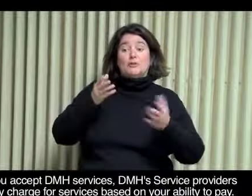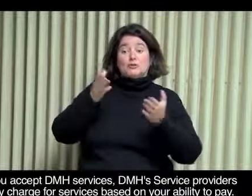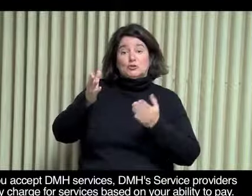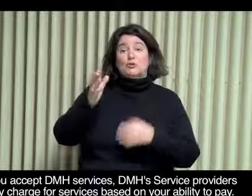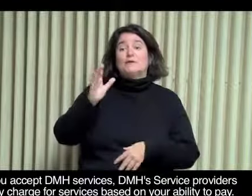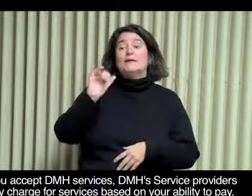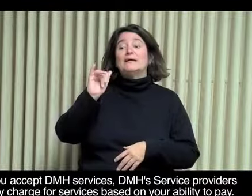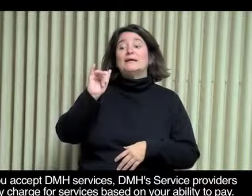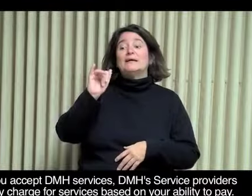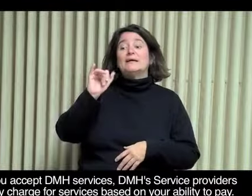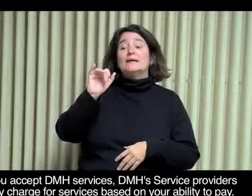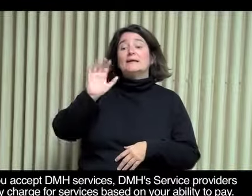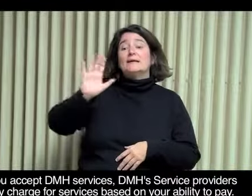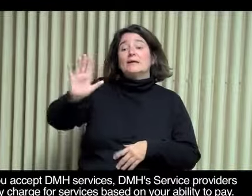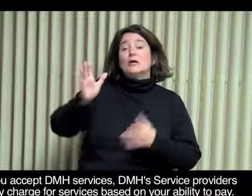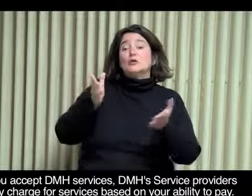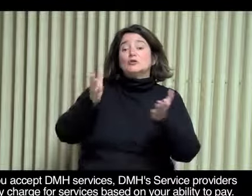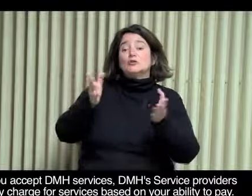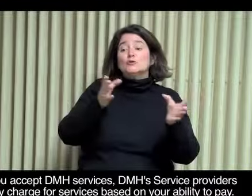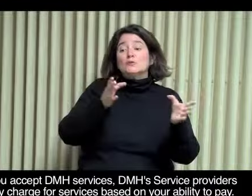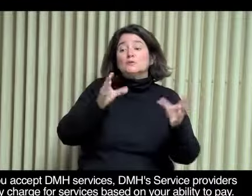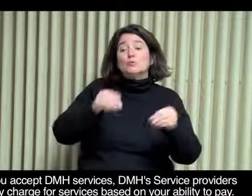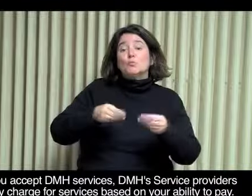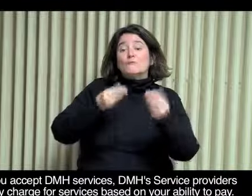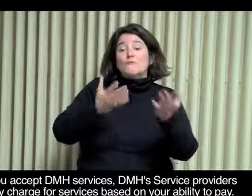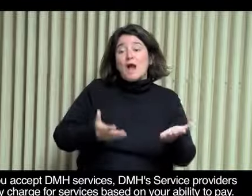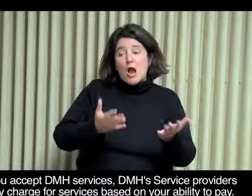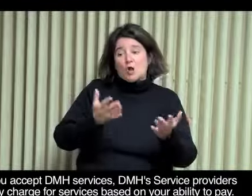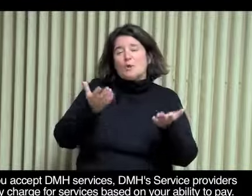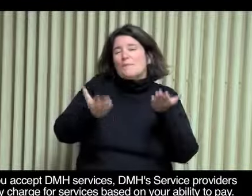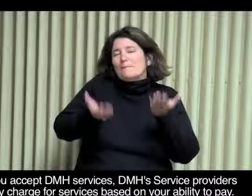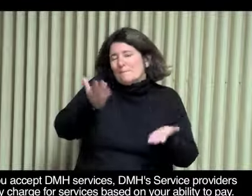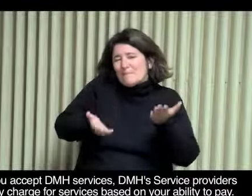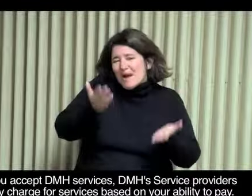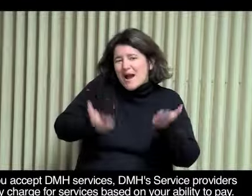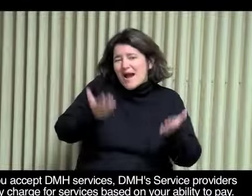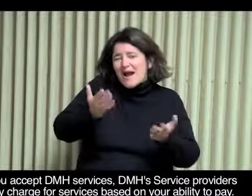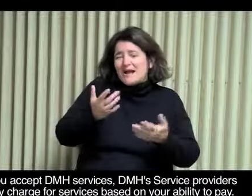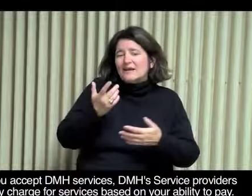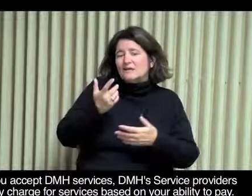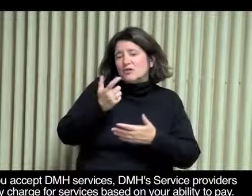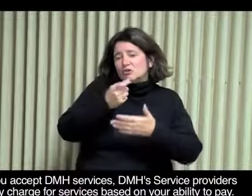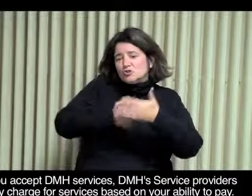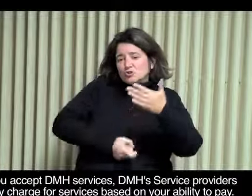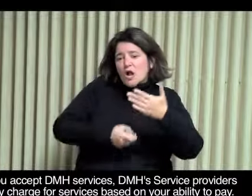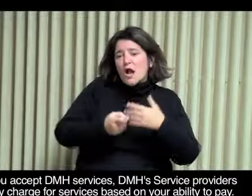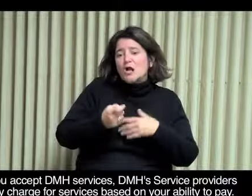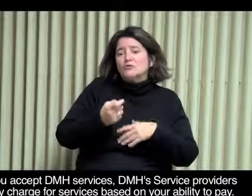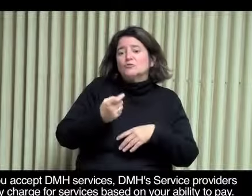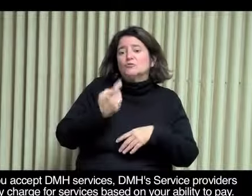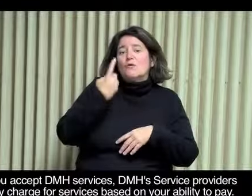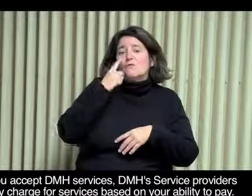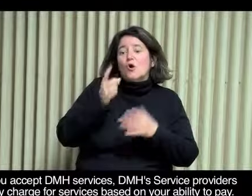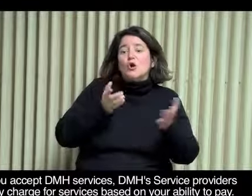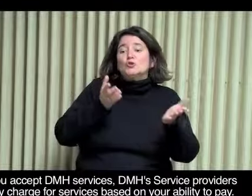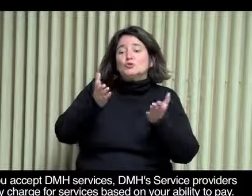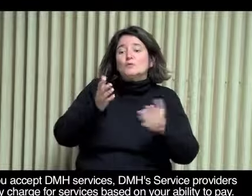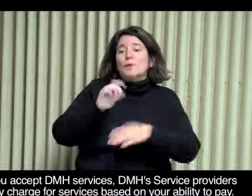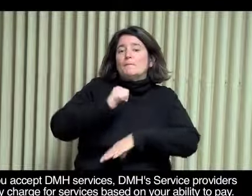If you accept DMH services, DMH's service providers may charge for services based on your